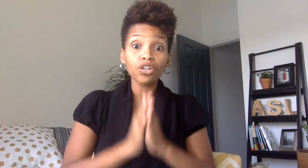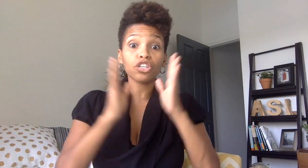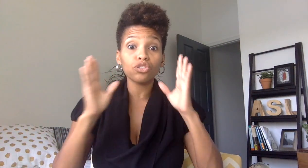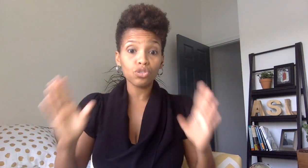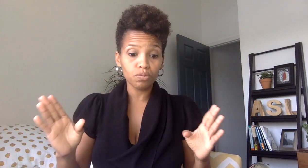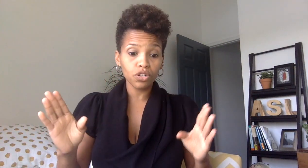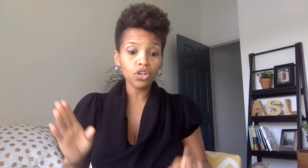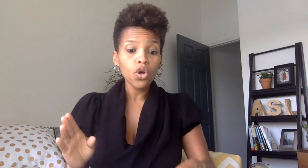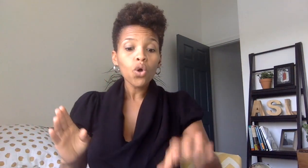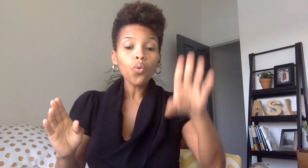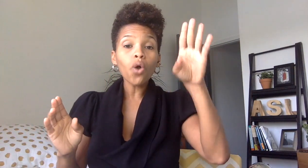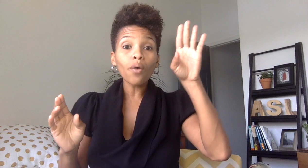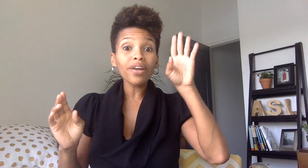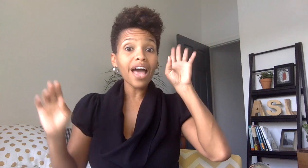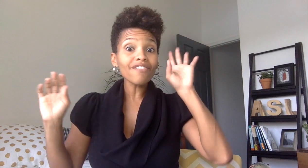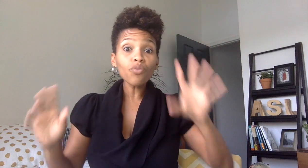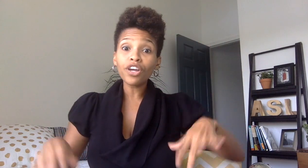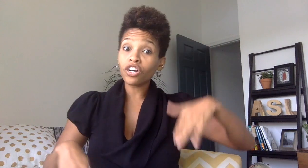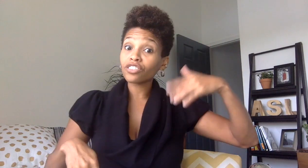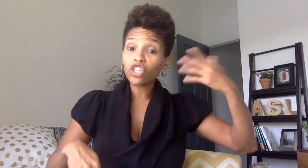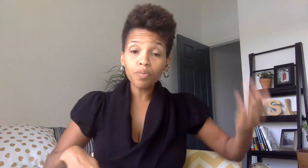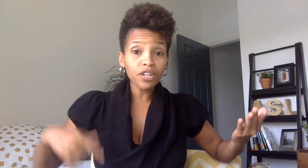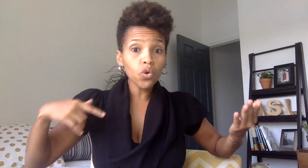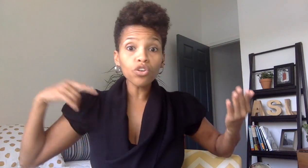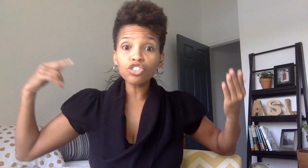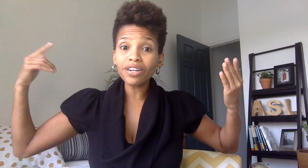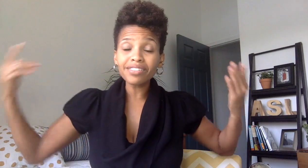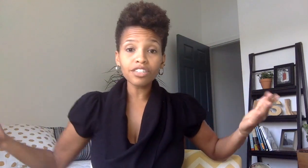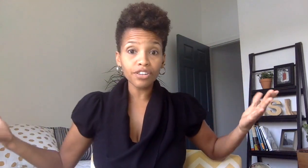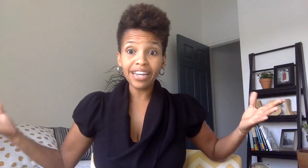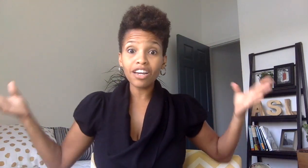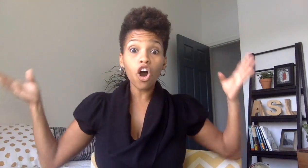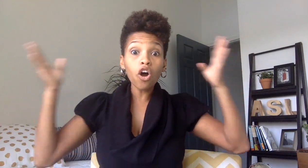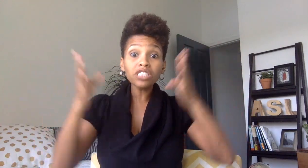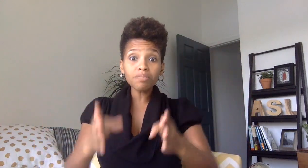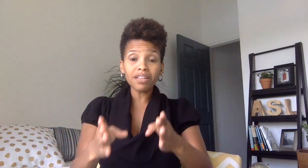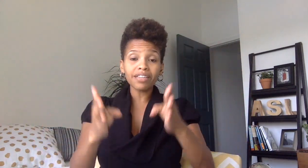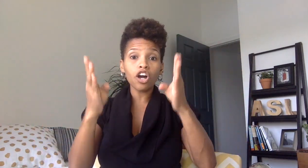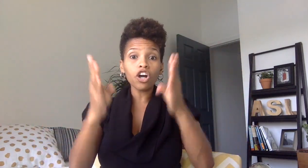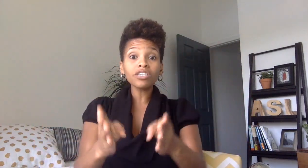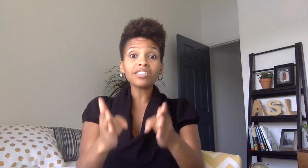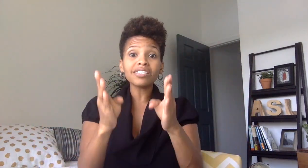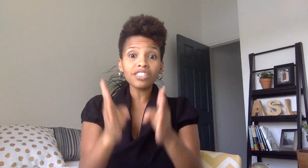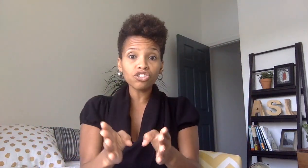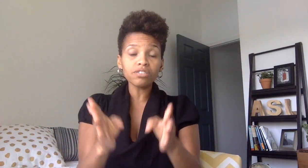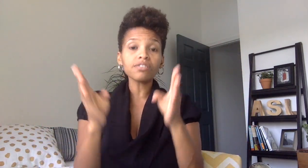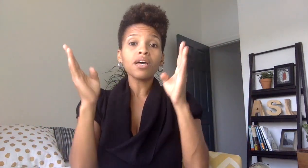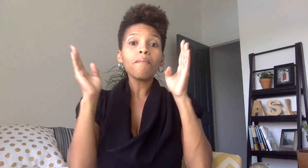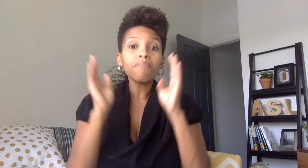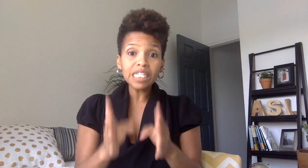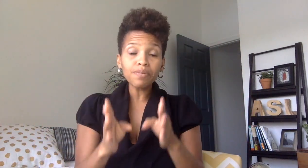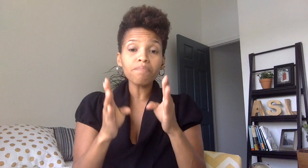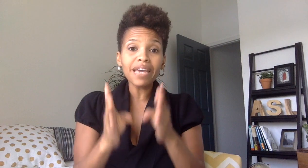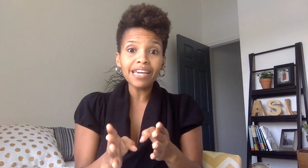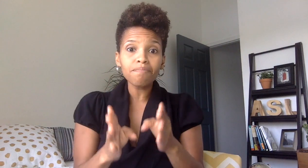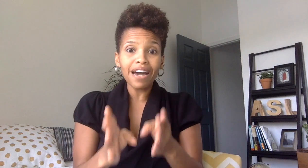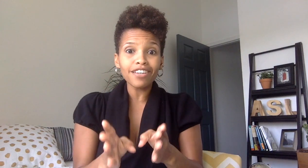consumer whenever we are interpreting or transliterating ultimately our decisions must be made by the